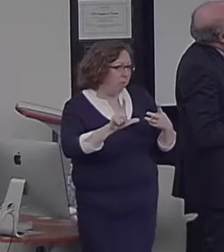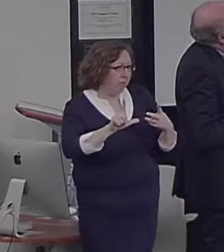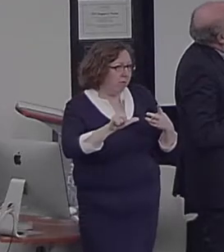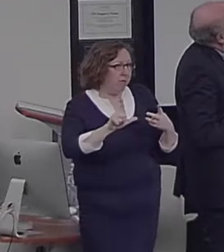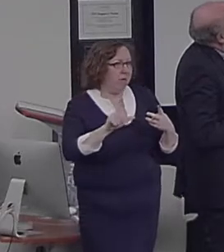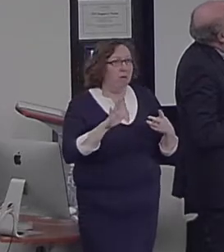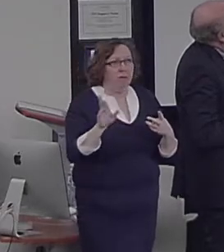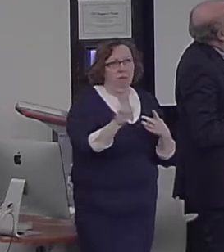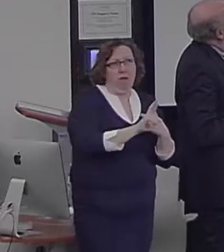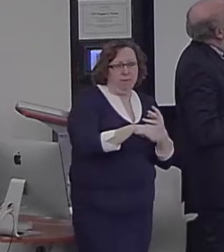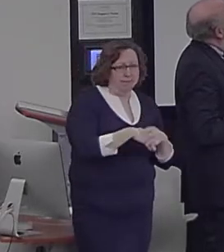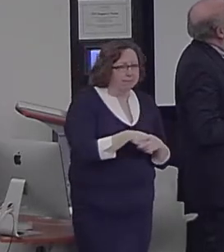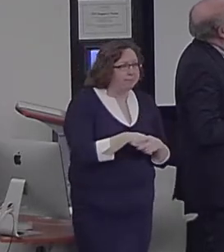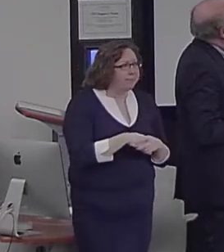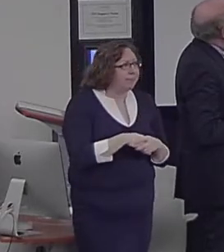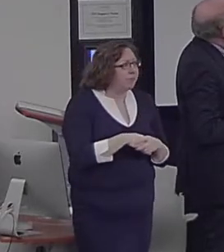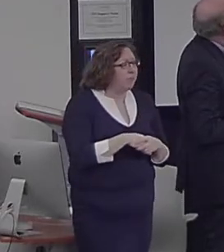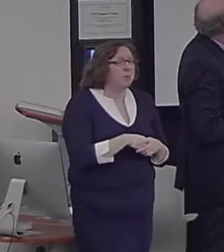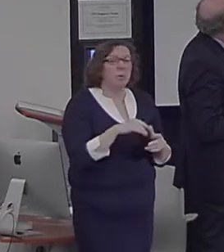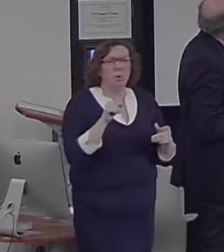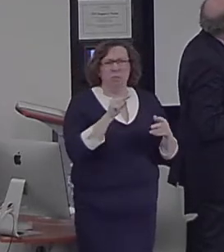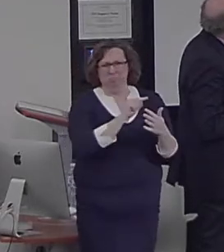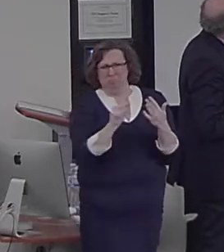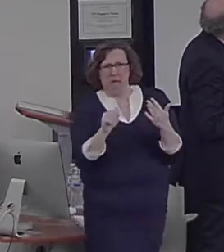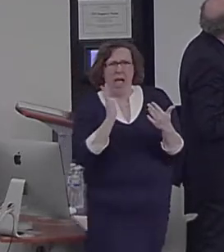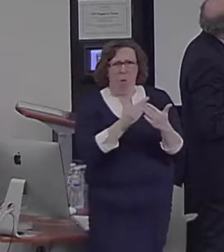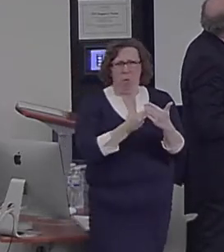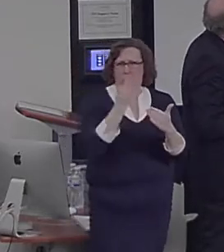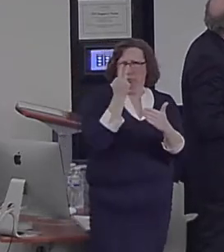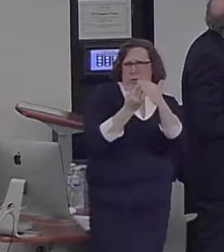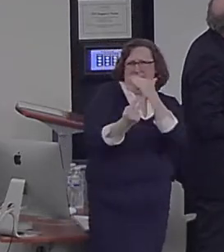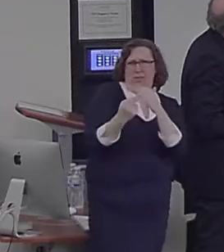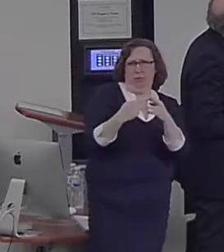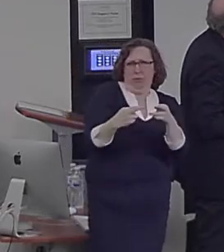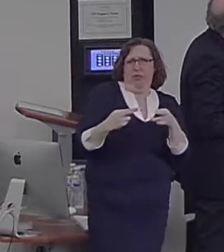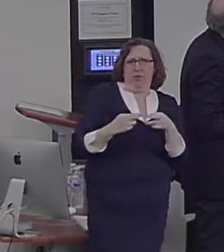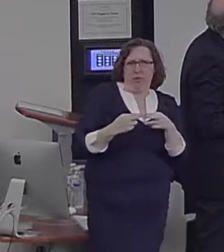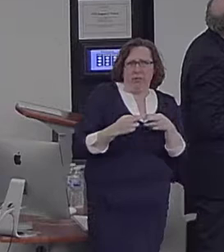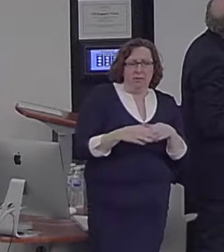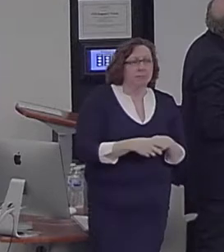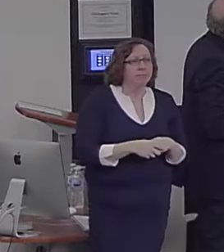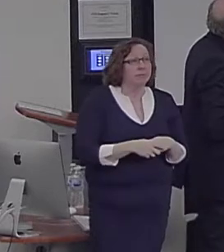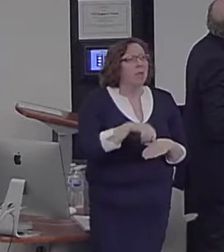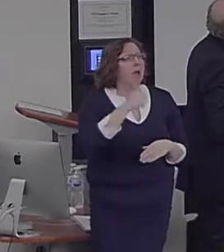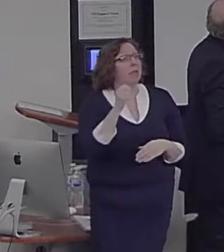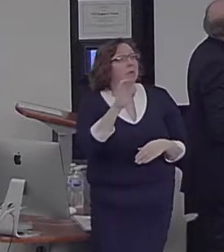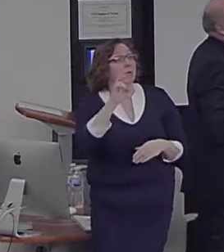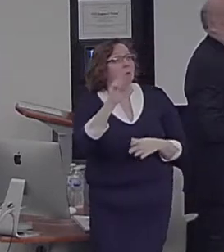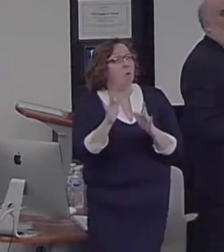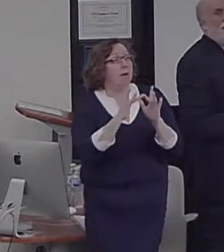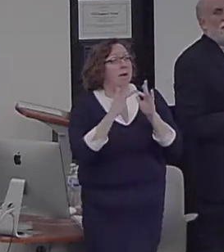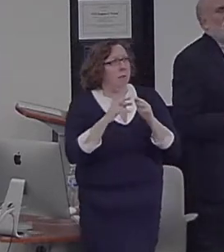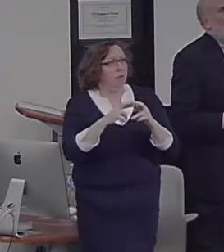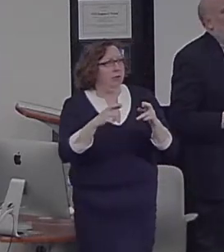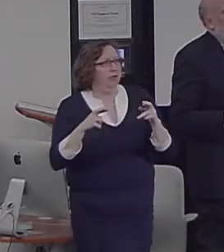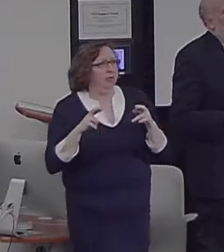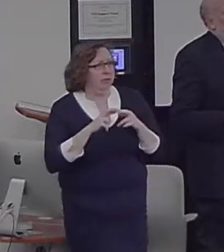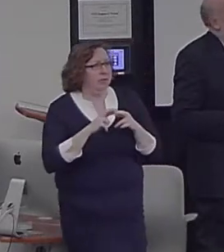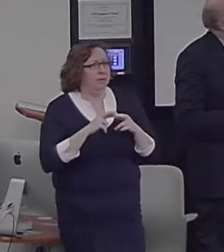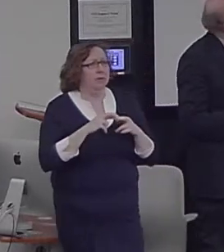were the broadly predicted regions. And another core network region, the procuneus, that often shows up in